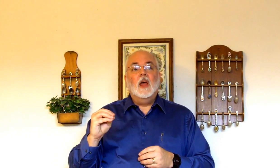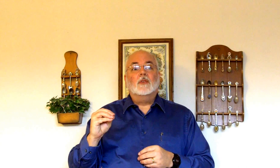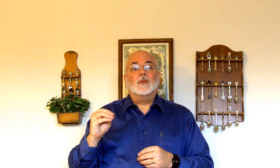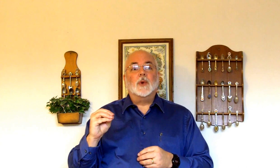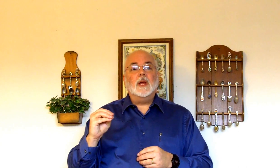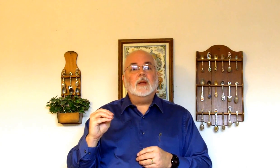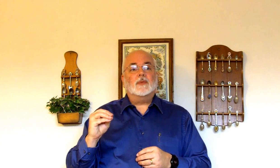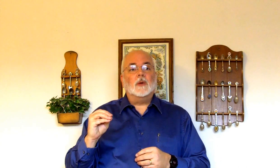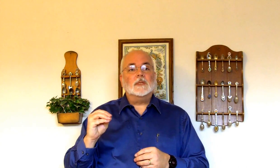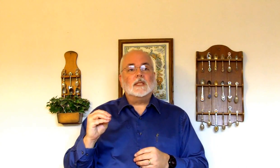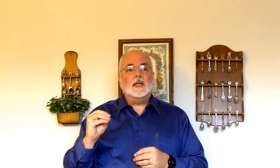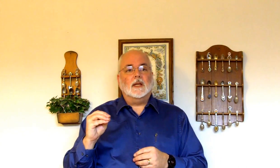Free from sin.